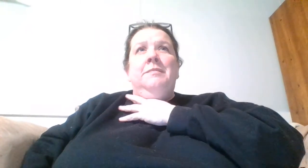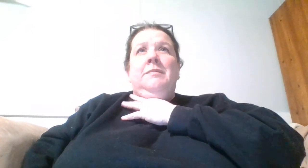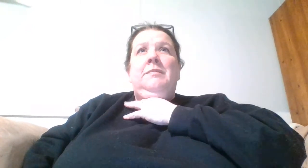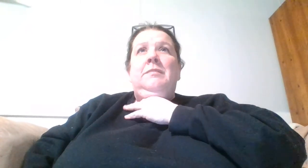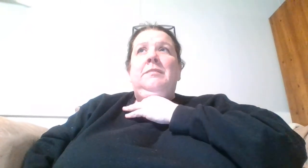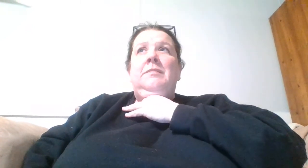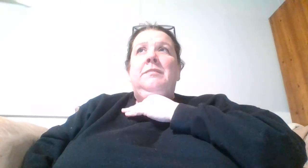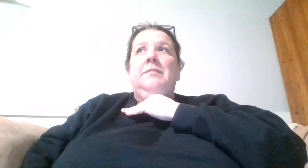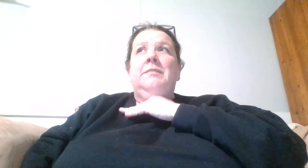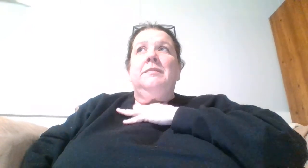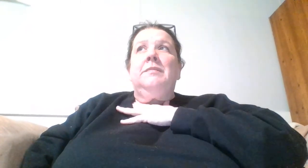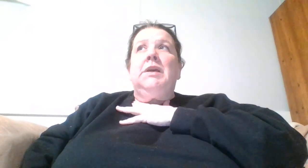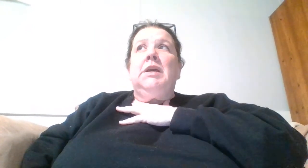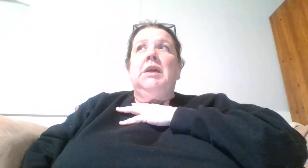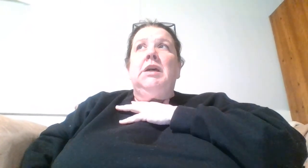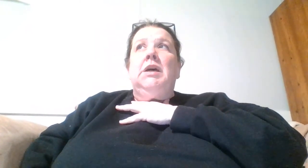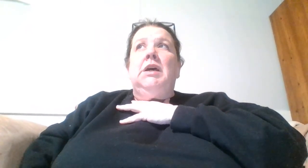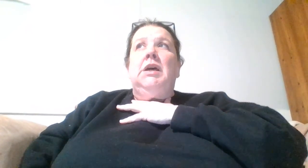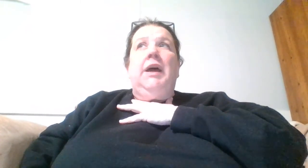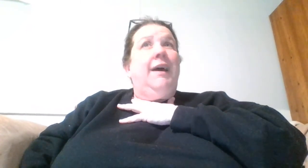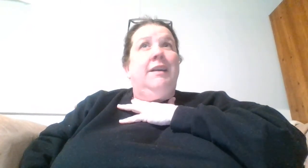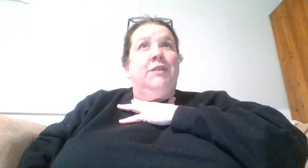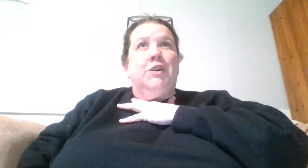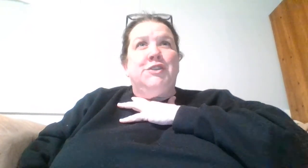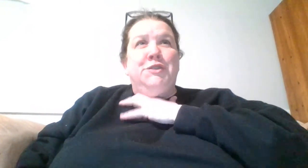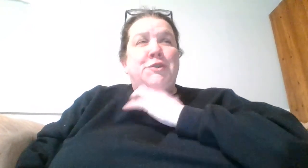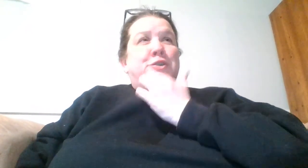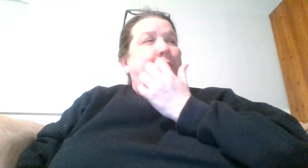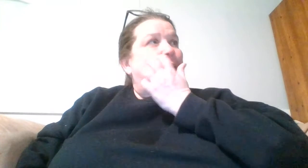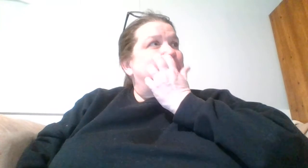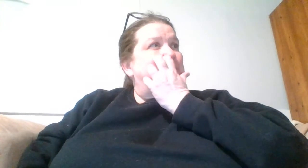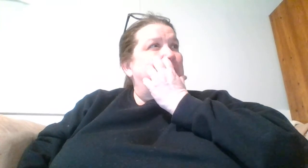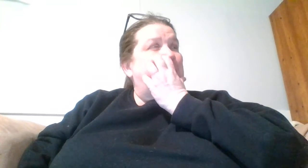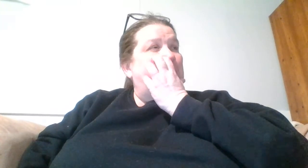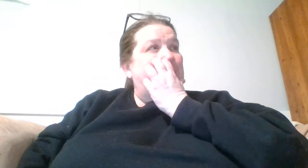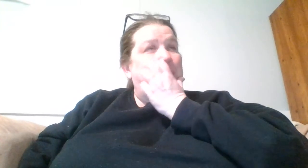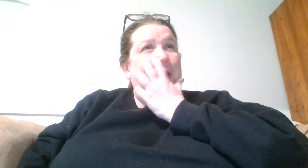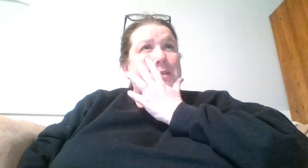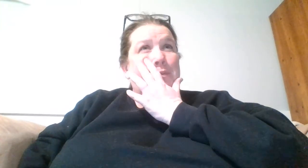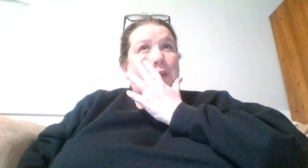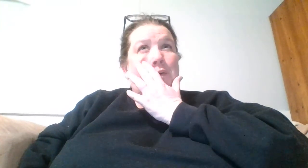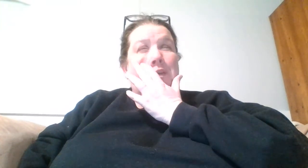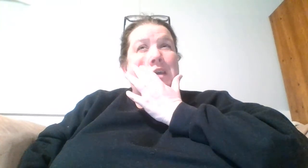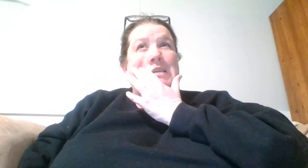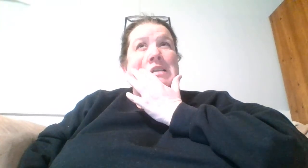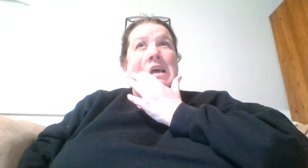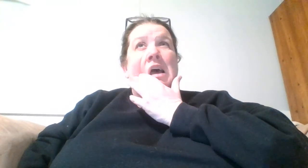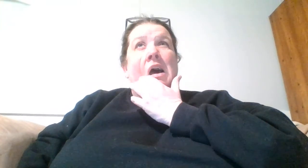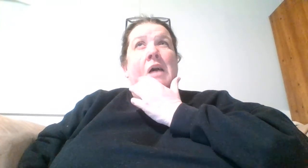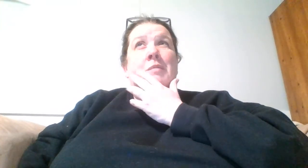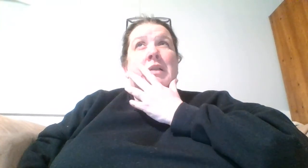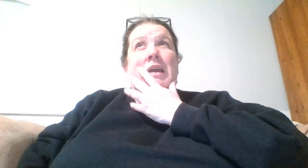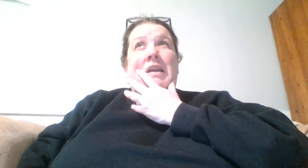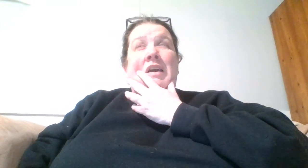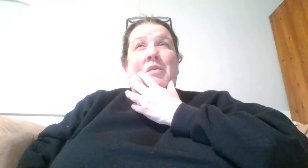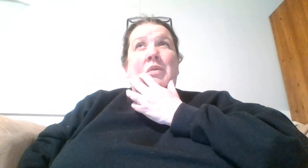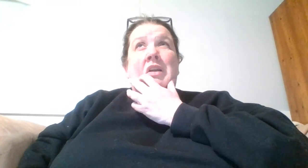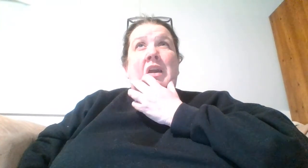and of course jukebox to tree again we have some really cool things um clay and I are working